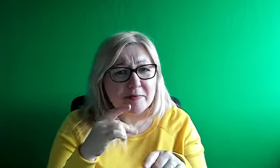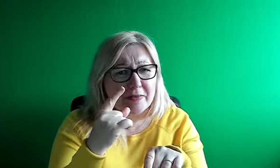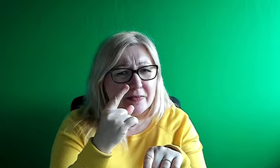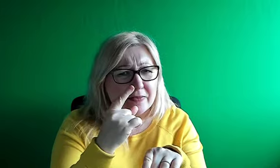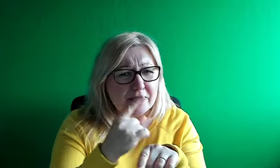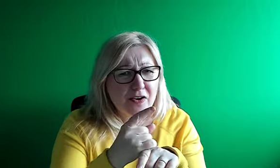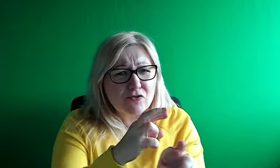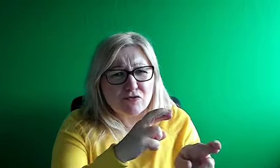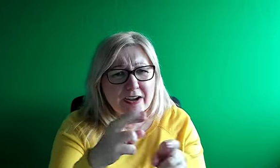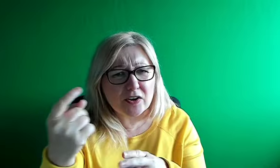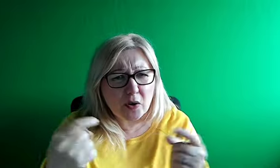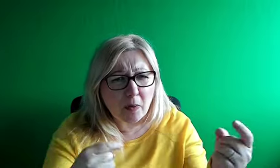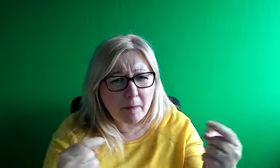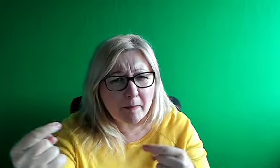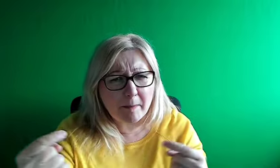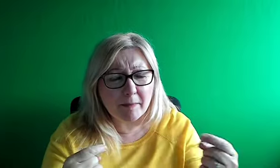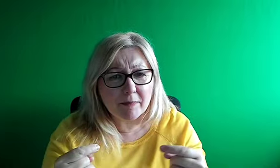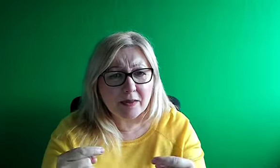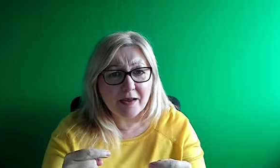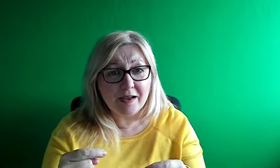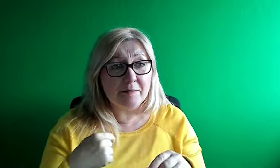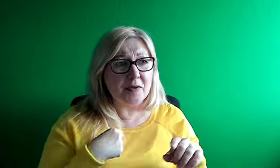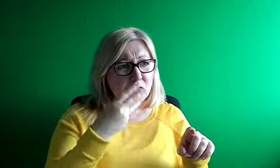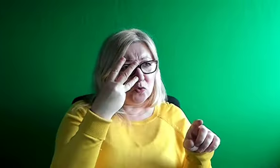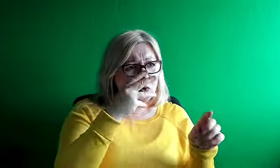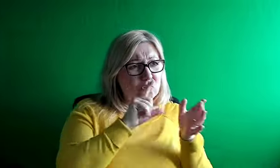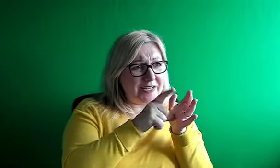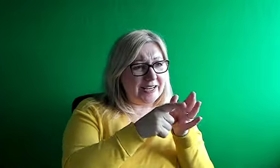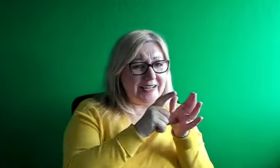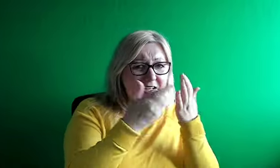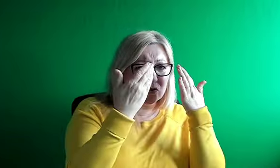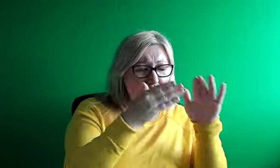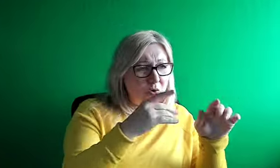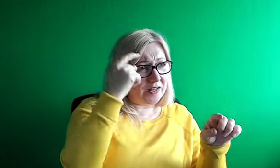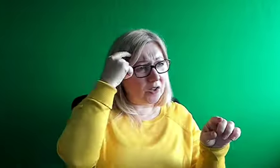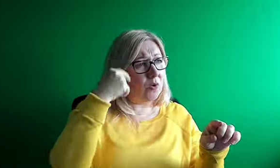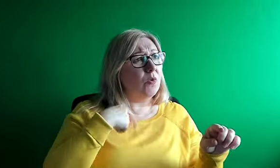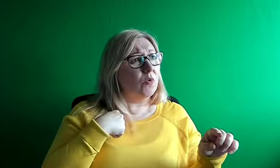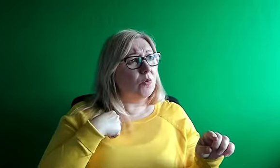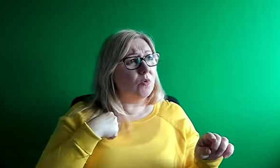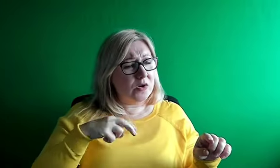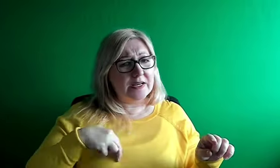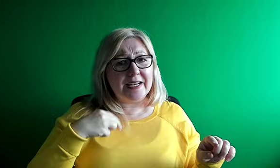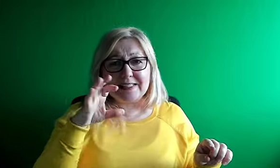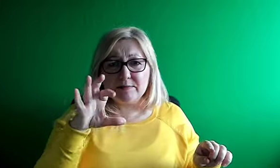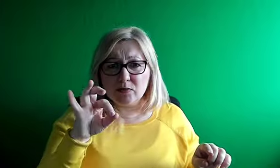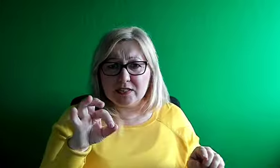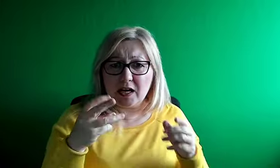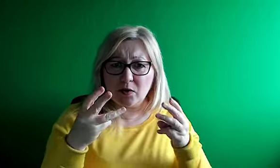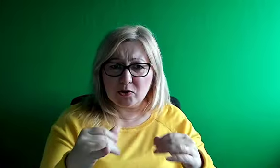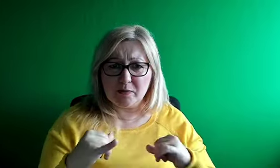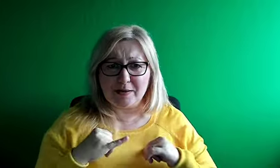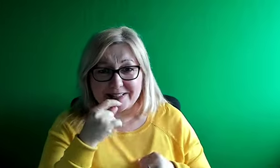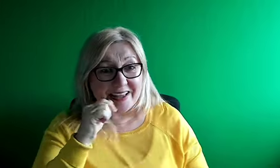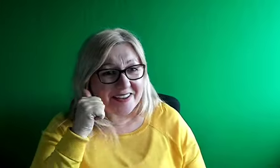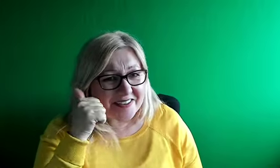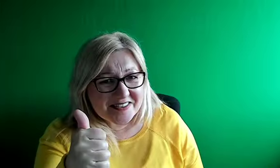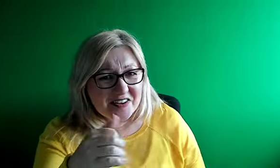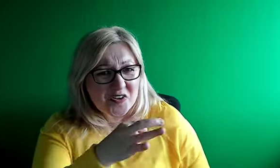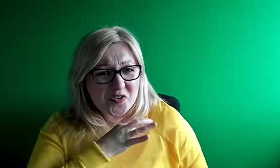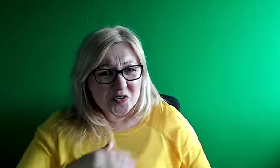I know it's time to do it, that will come in, you know, next week on Monday, morning, and I'm to sign up in the morning, and I know that's how we do it, and so there were a lot of